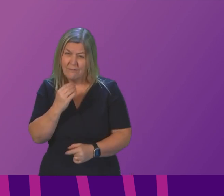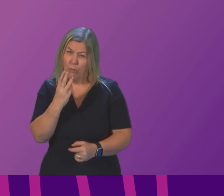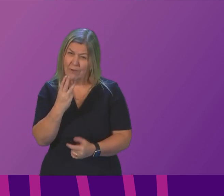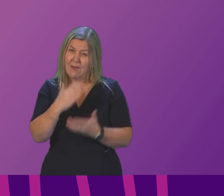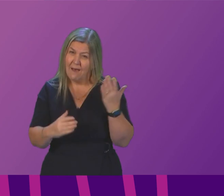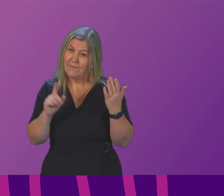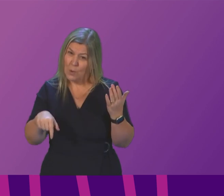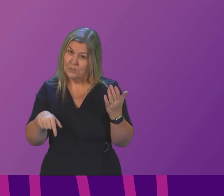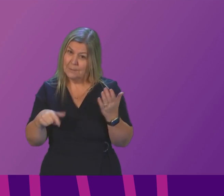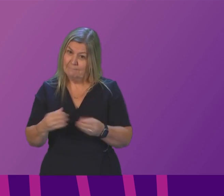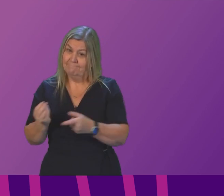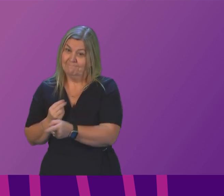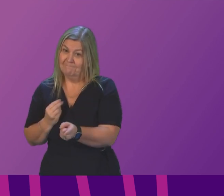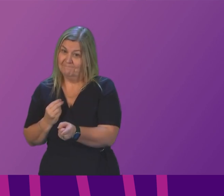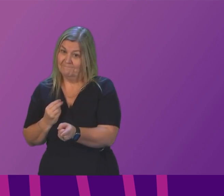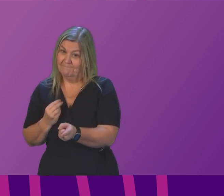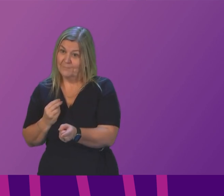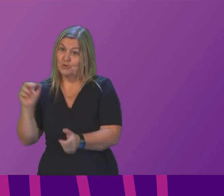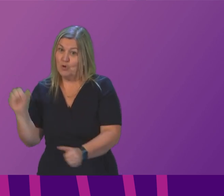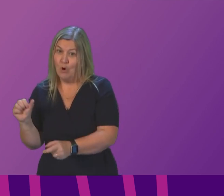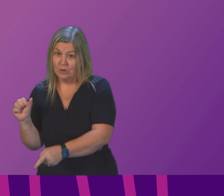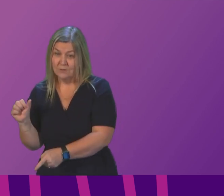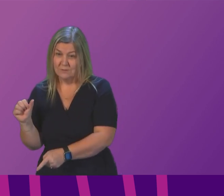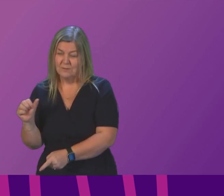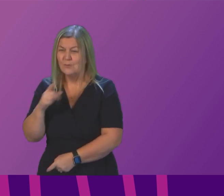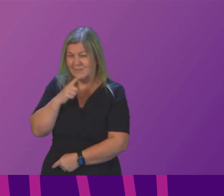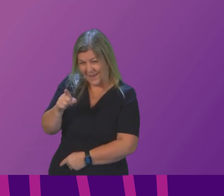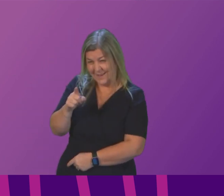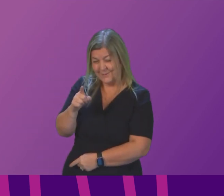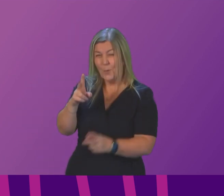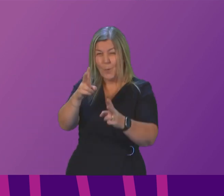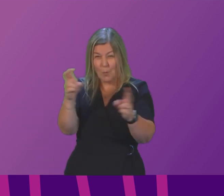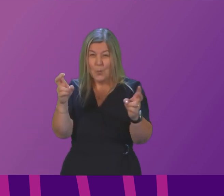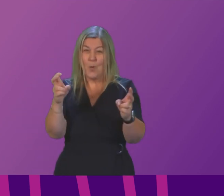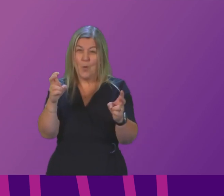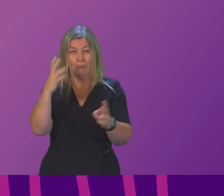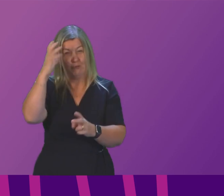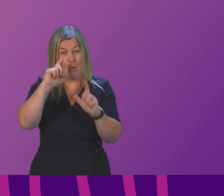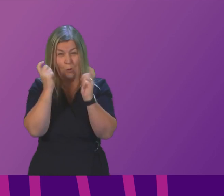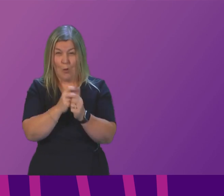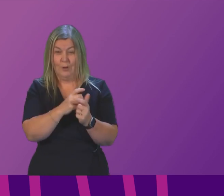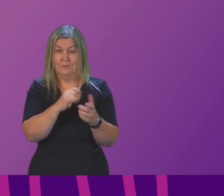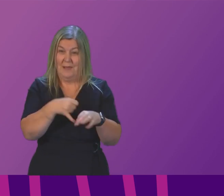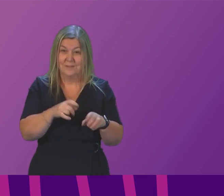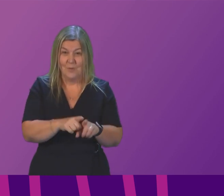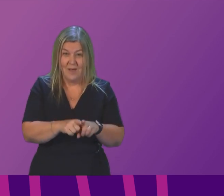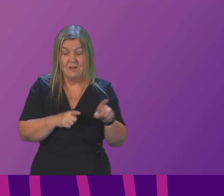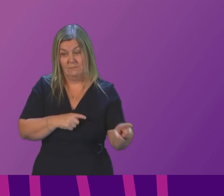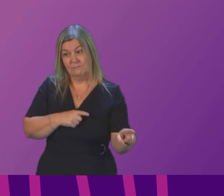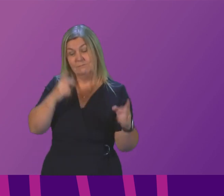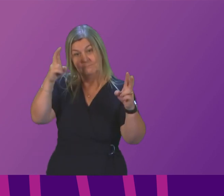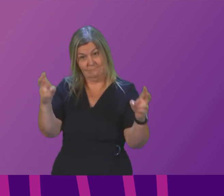she talks about selectively quoting the Royal College of Emergency Medicine I will quote the words of Dr John Thompson directly what we are seeing